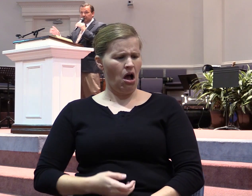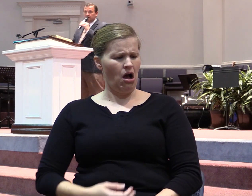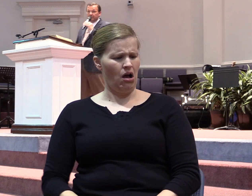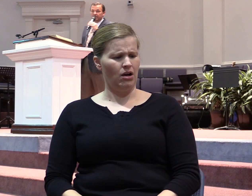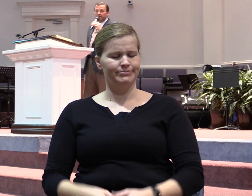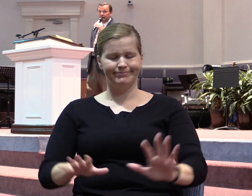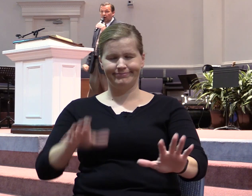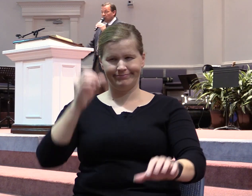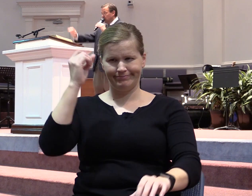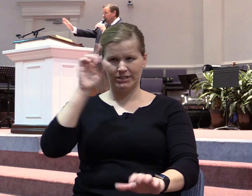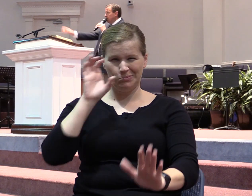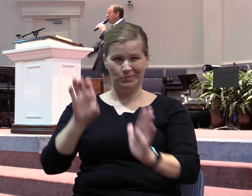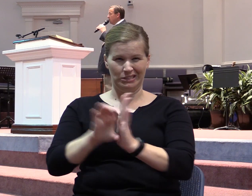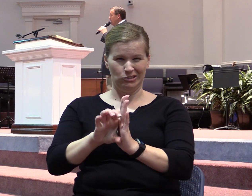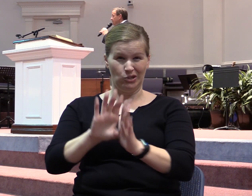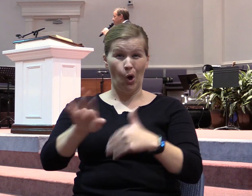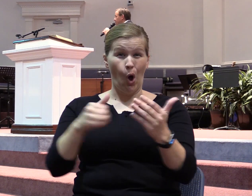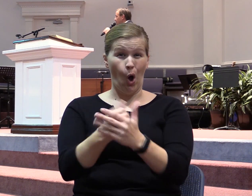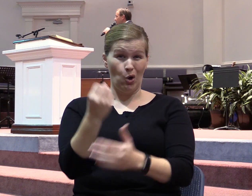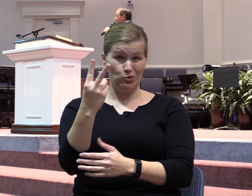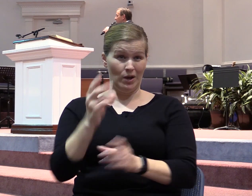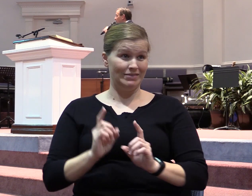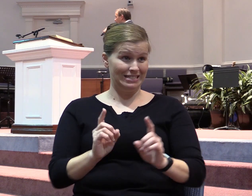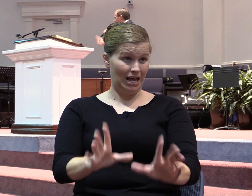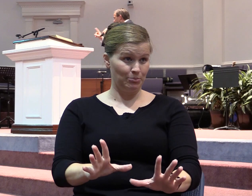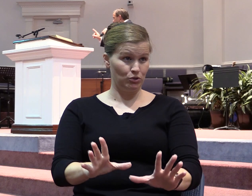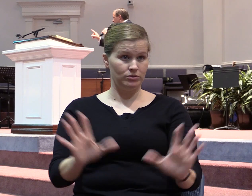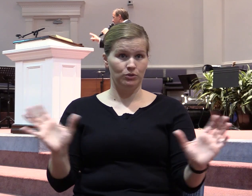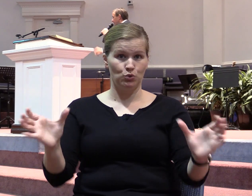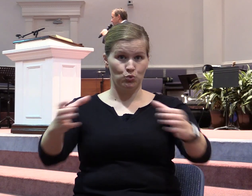picture. All twelve of them are around. And where envy and strife is,